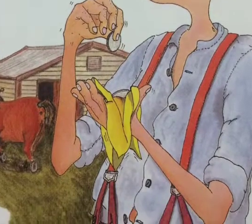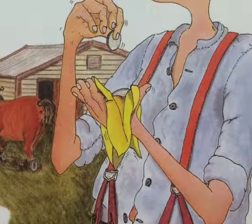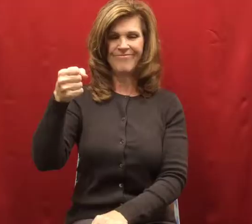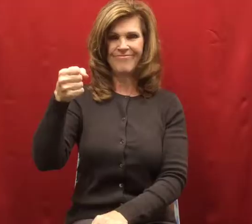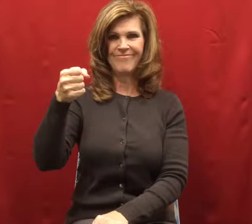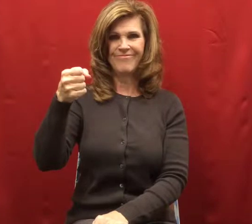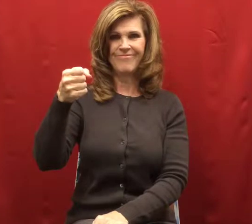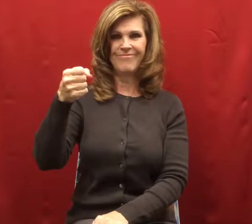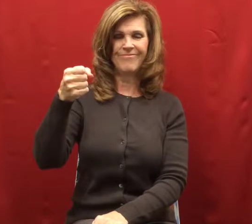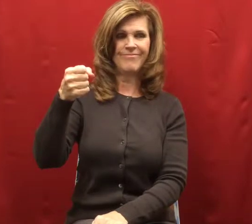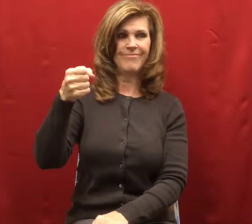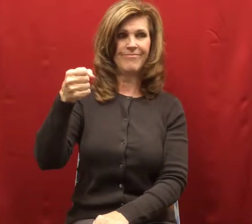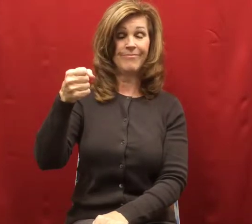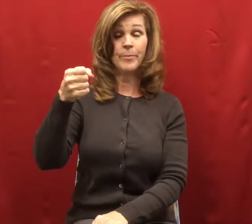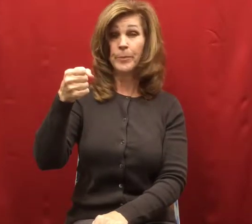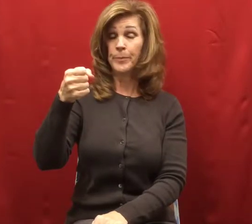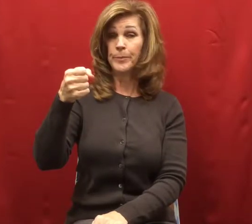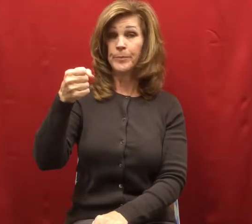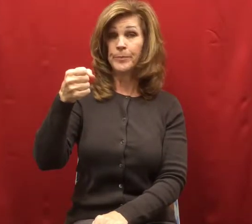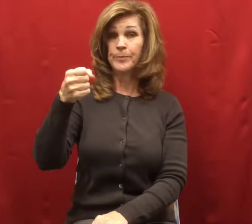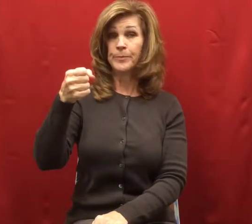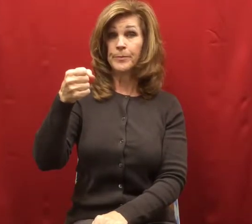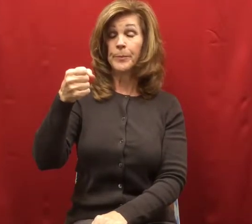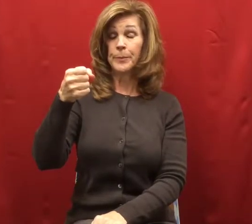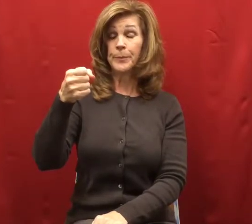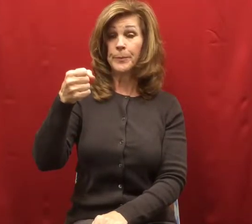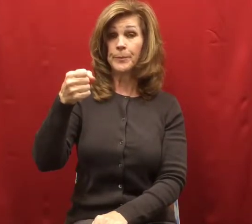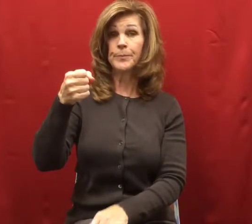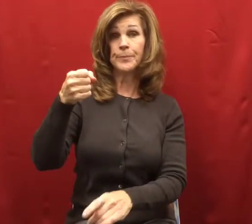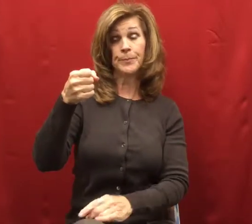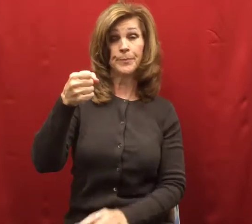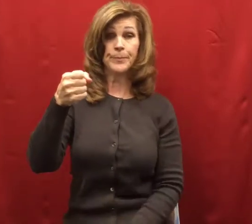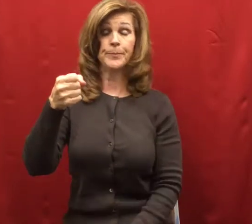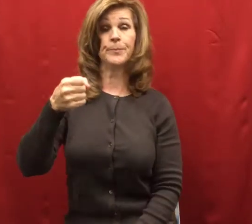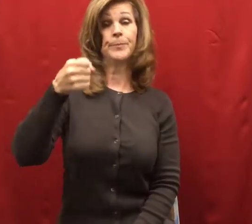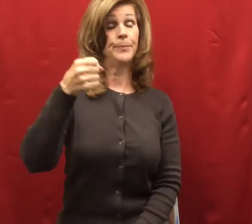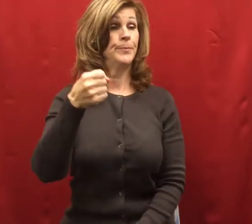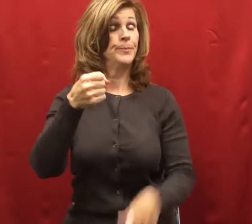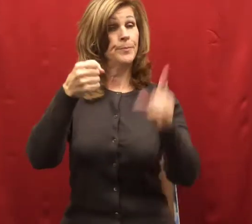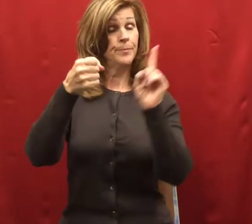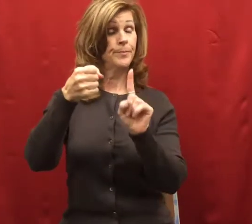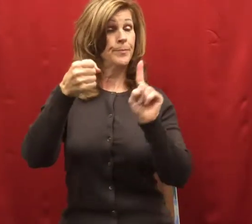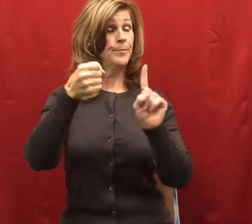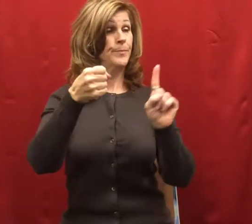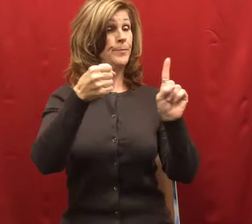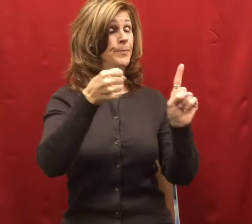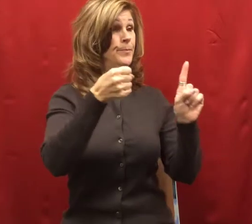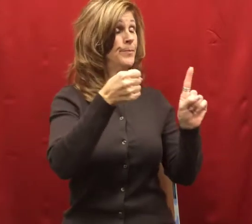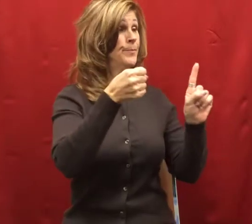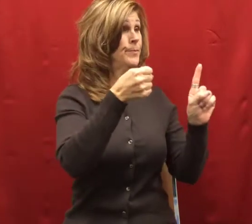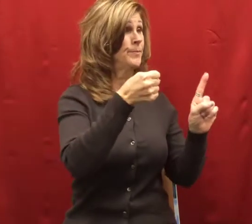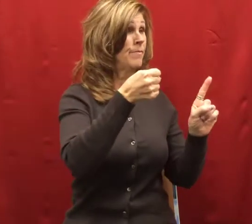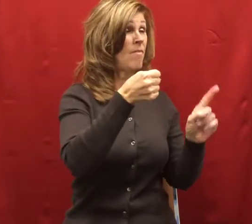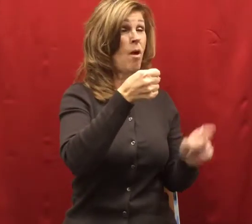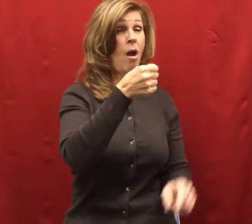On the way home, Willy had to blow his nose, and the coins fell out and rolled away.